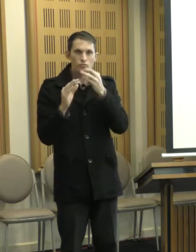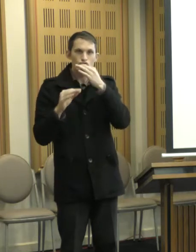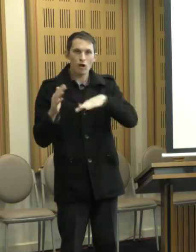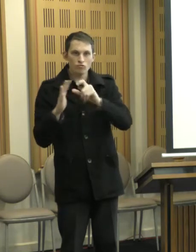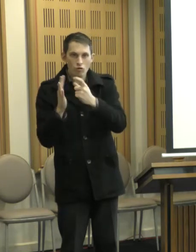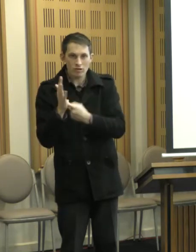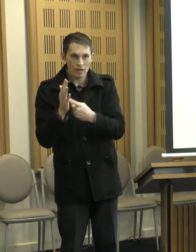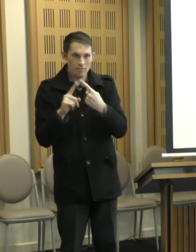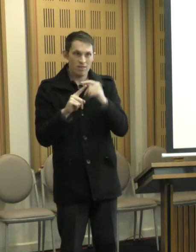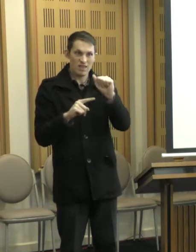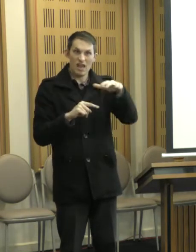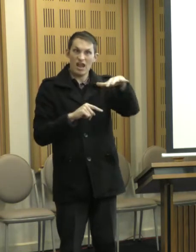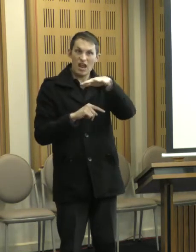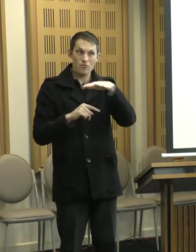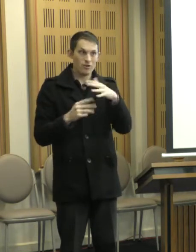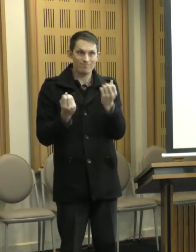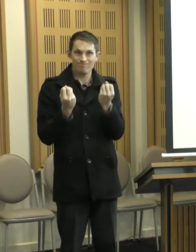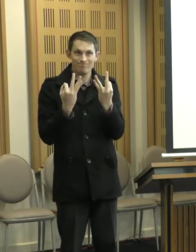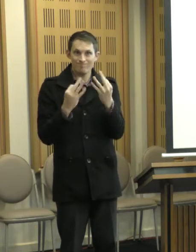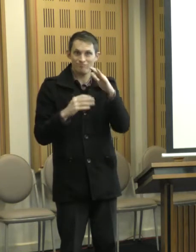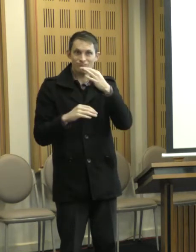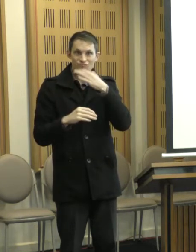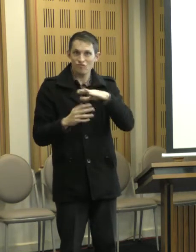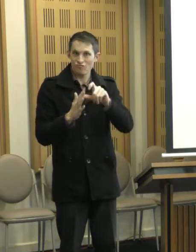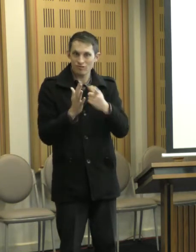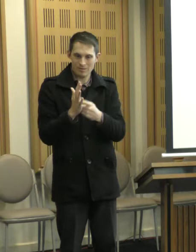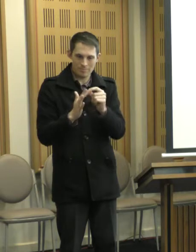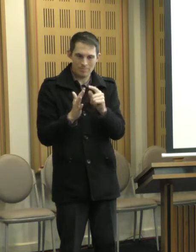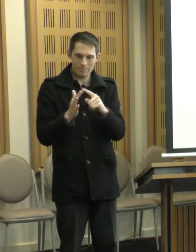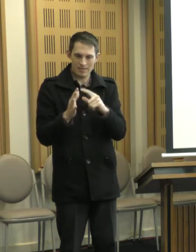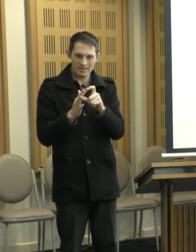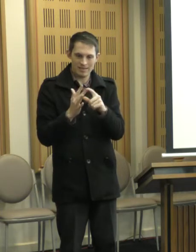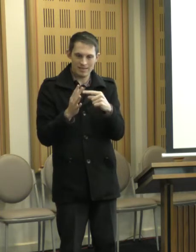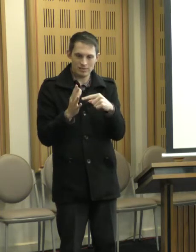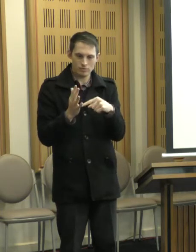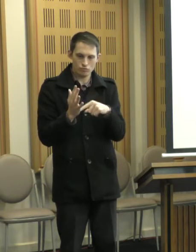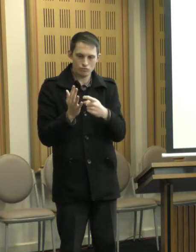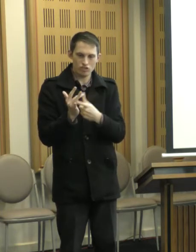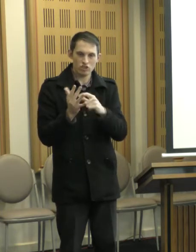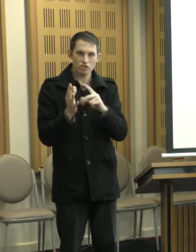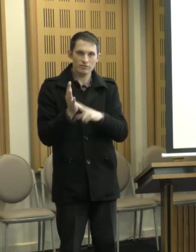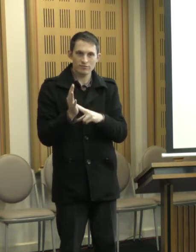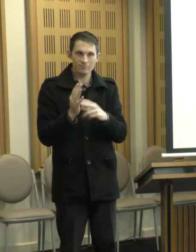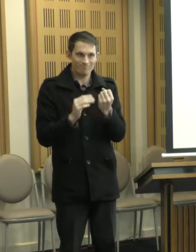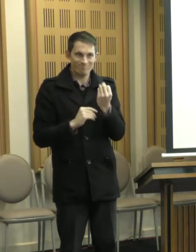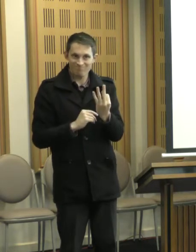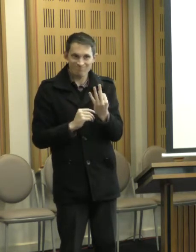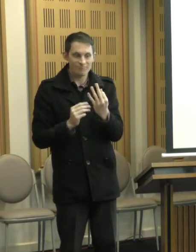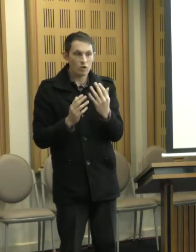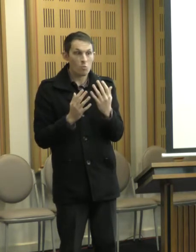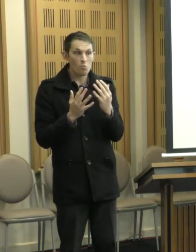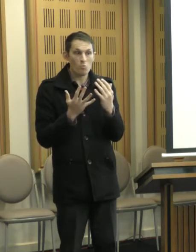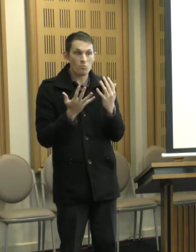find a paediatrician in the Wimmera region? Um, and it's just this cycle of